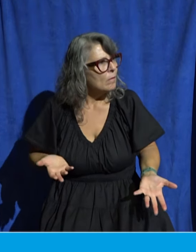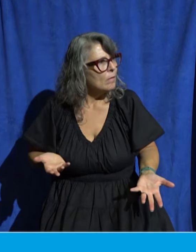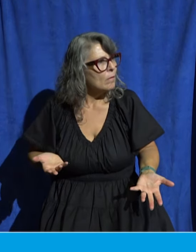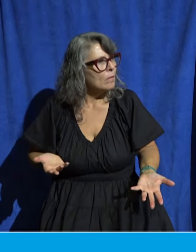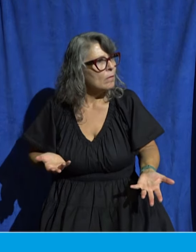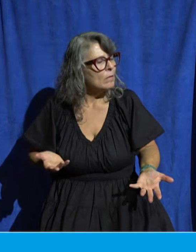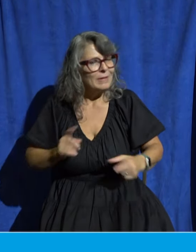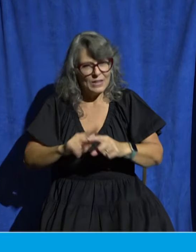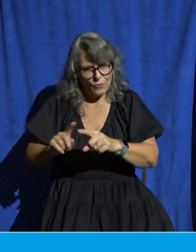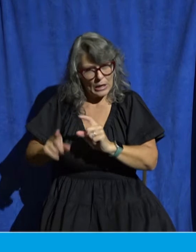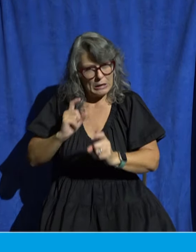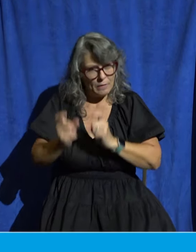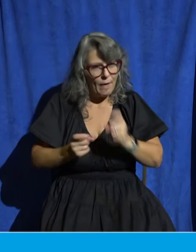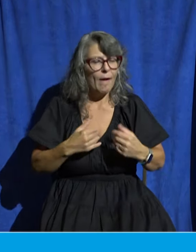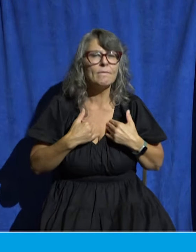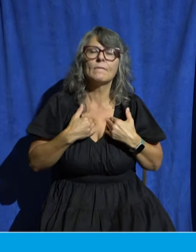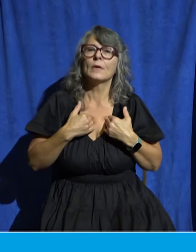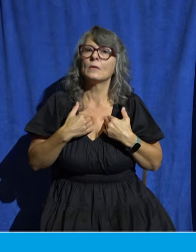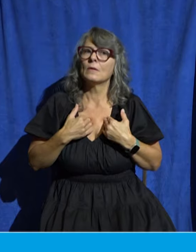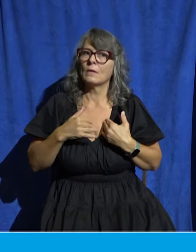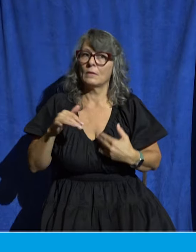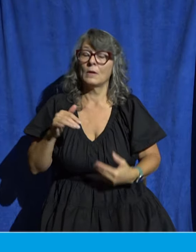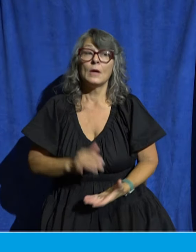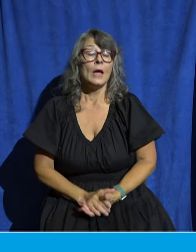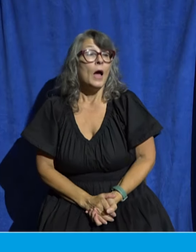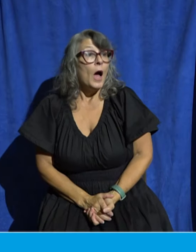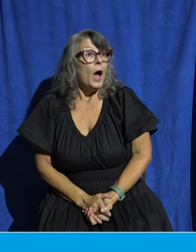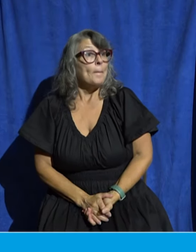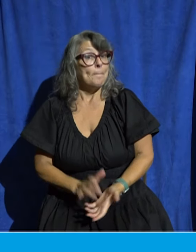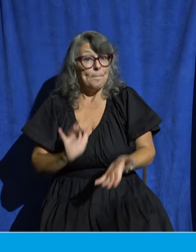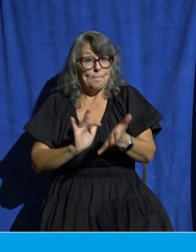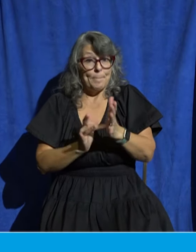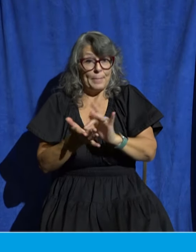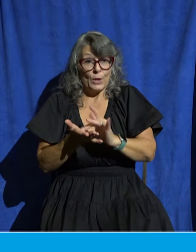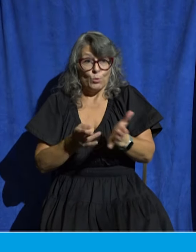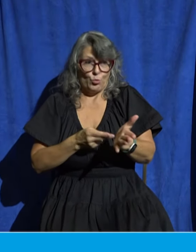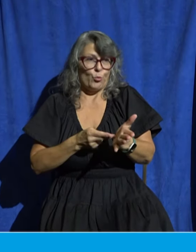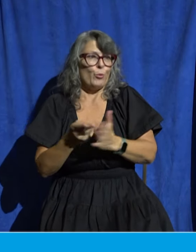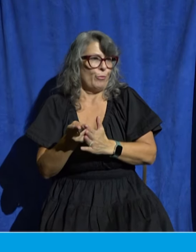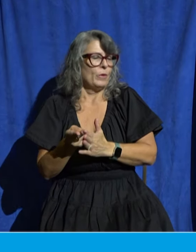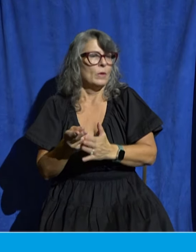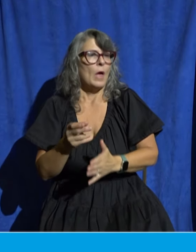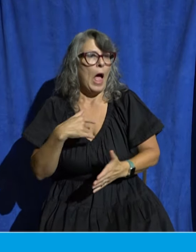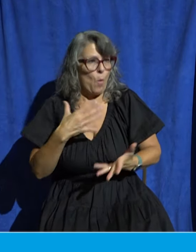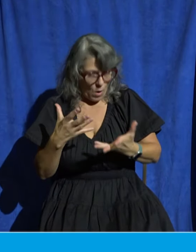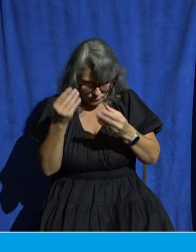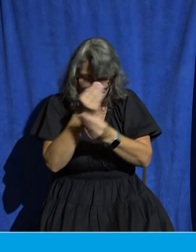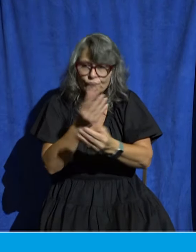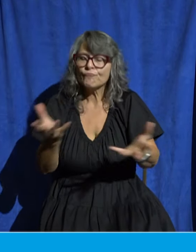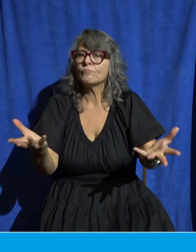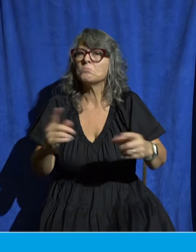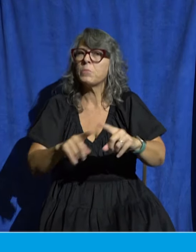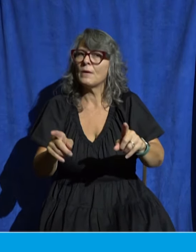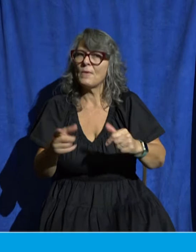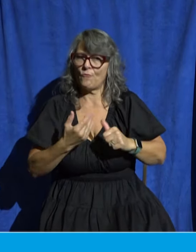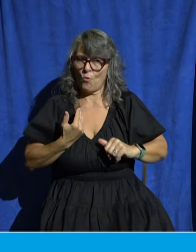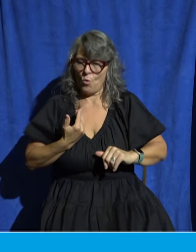So I wanna give you our biblical truth, but before I do that, I do want to recognize that there are some aspects of this topic where Christians